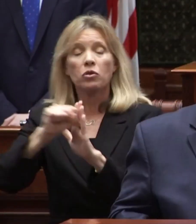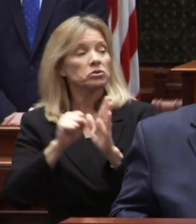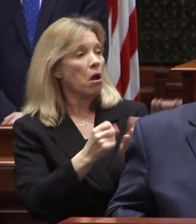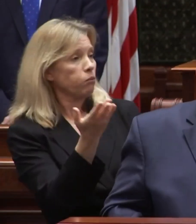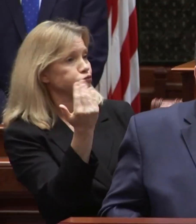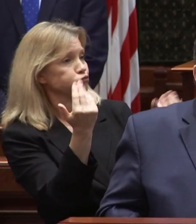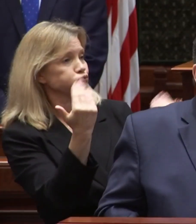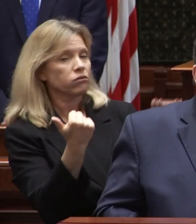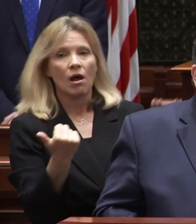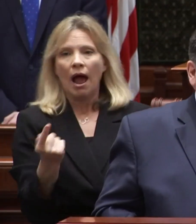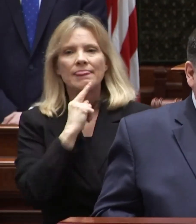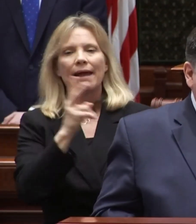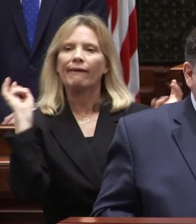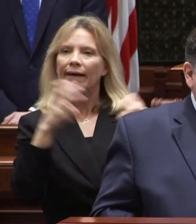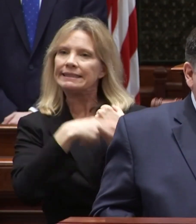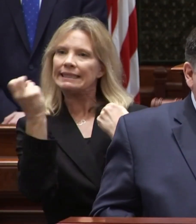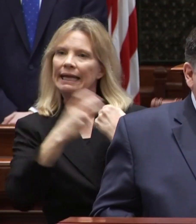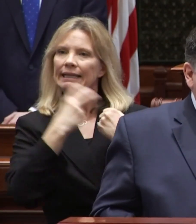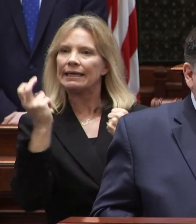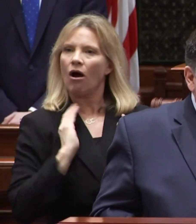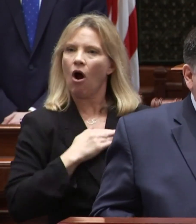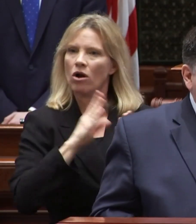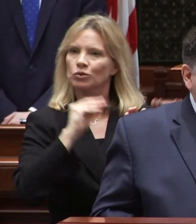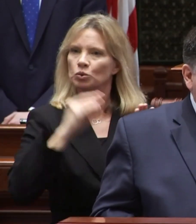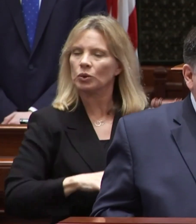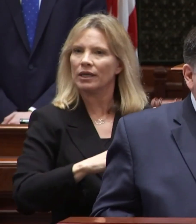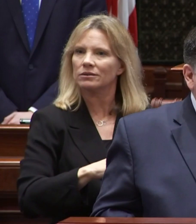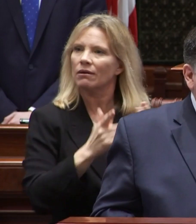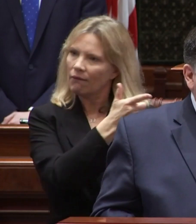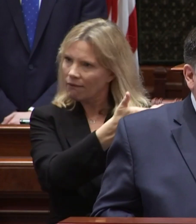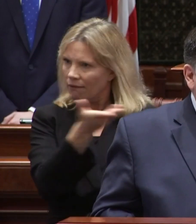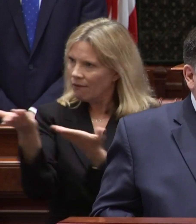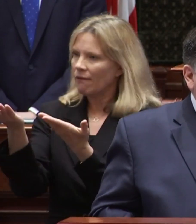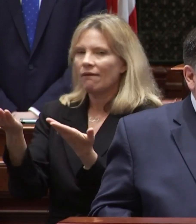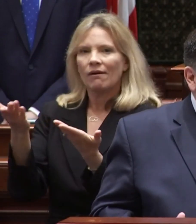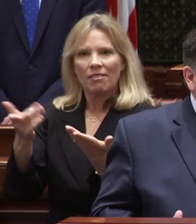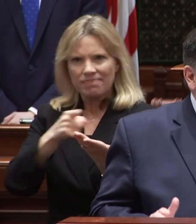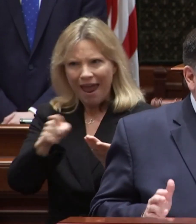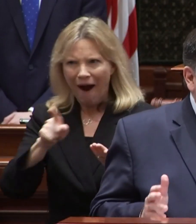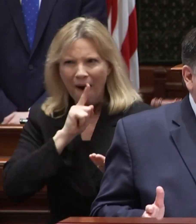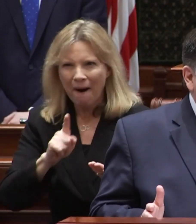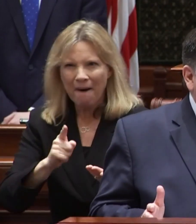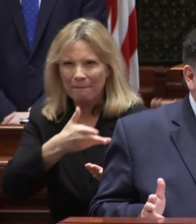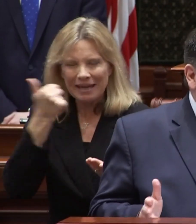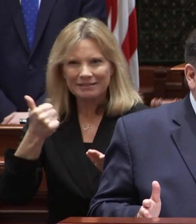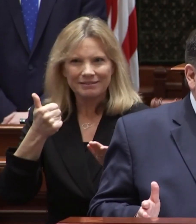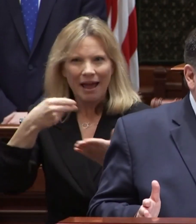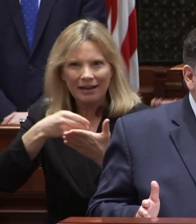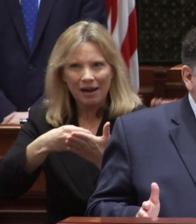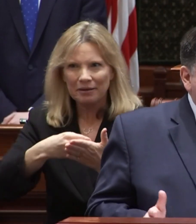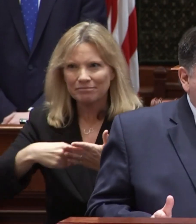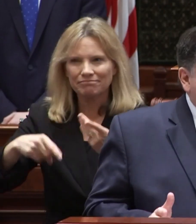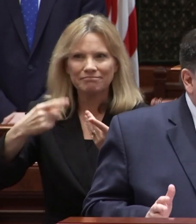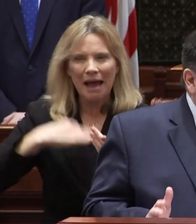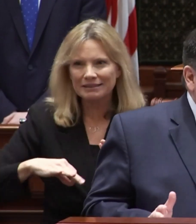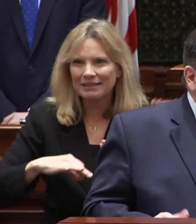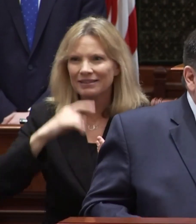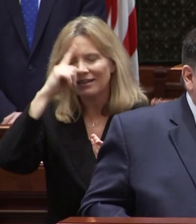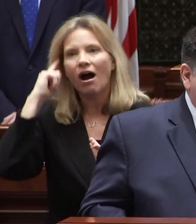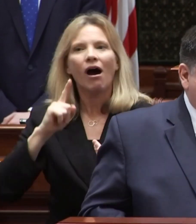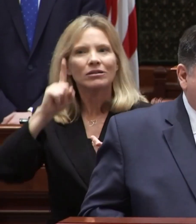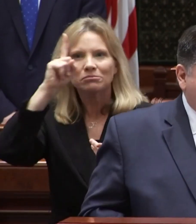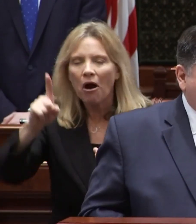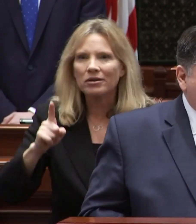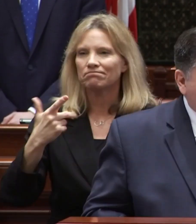states were simply stealing the people in our state who are our greatest economic assets our